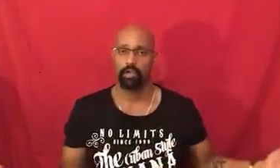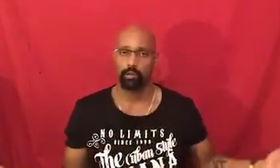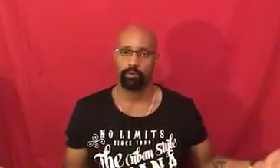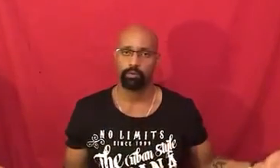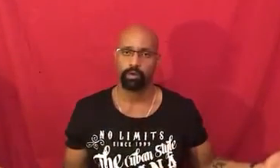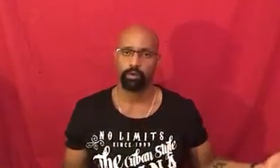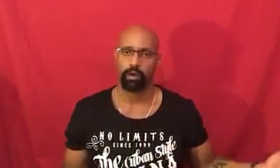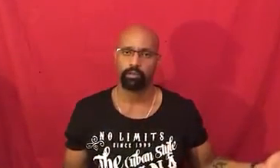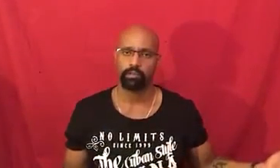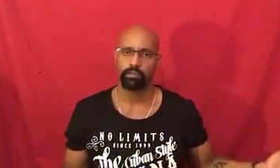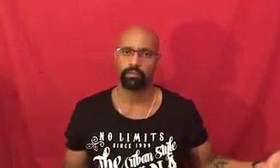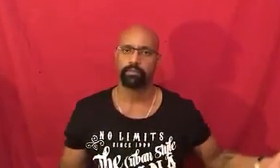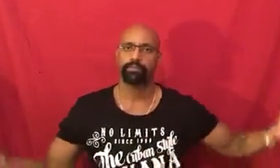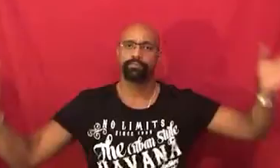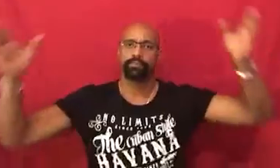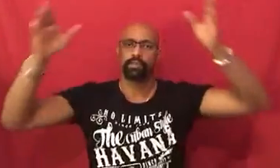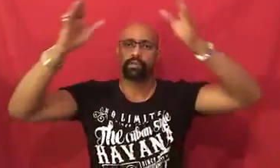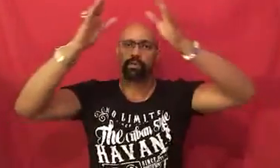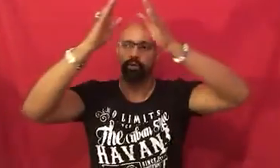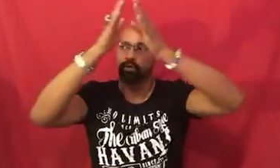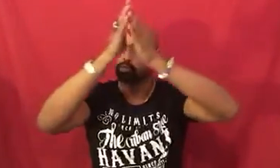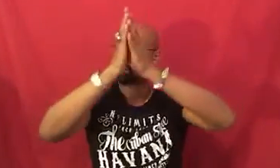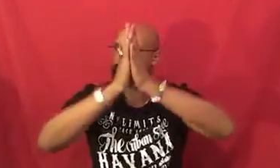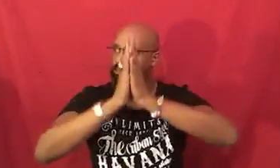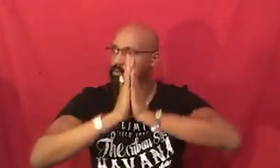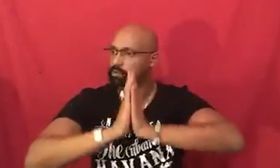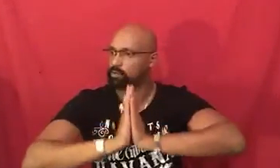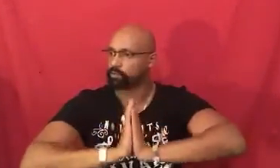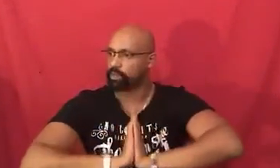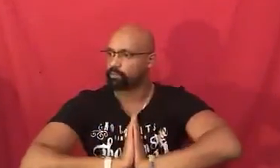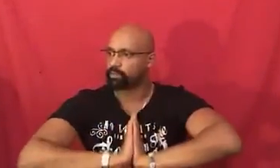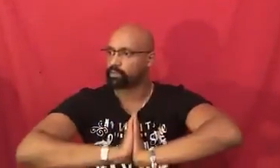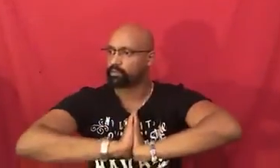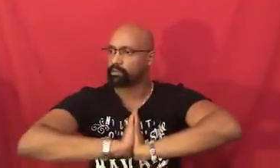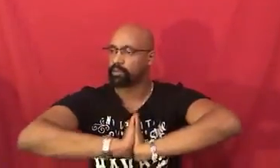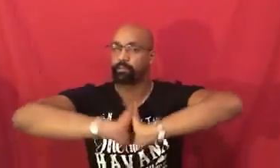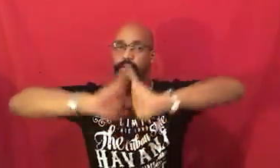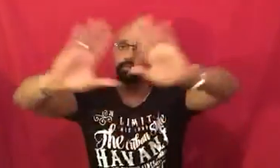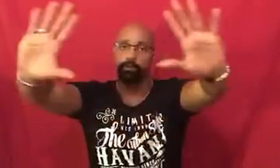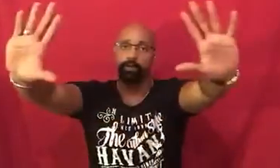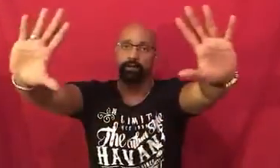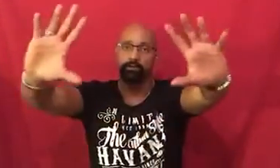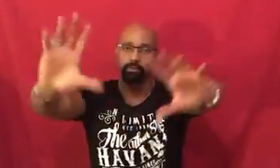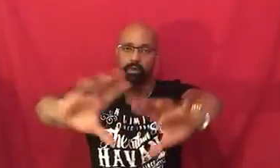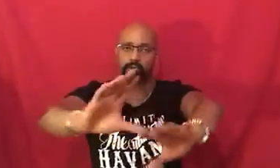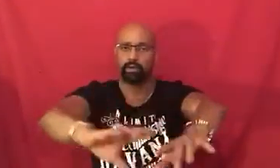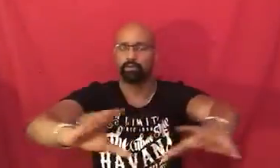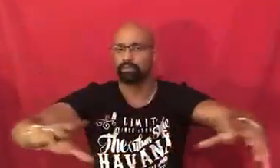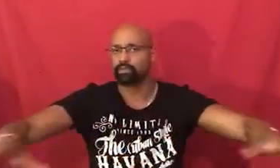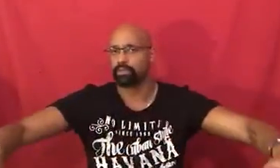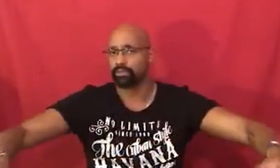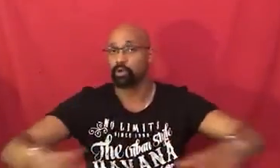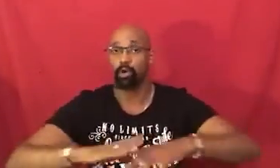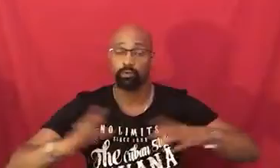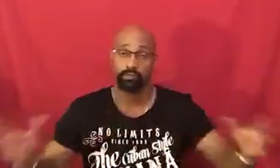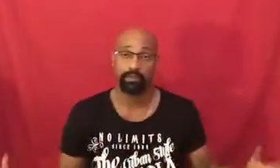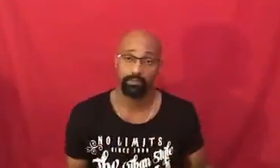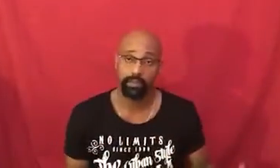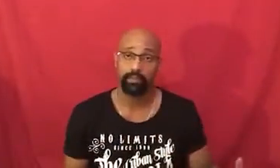with a greater consciousness which will then be like a a better perspective where all of these things all of a sudden make